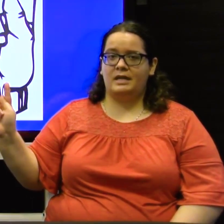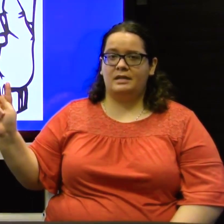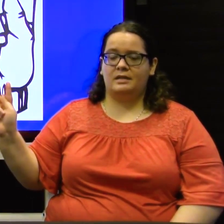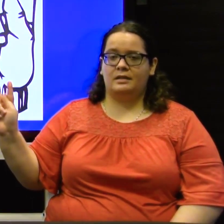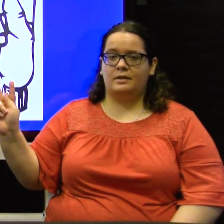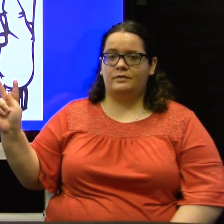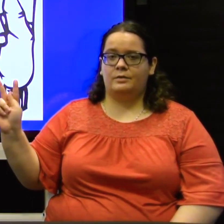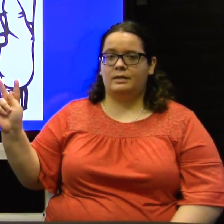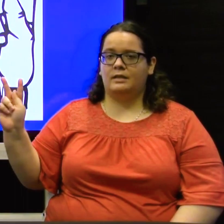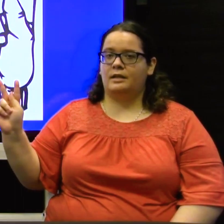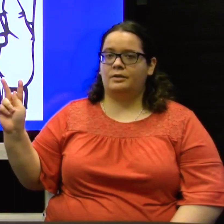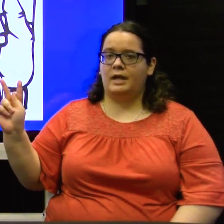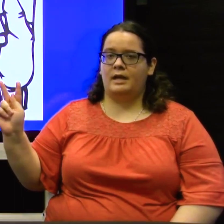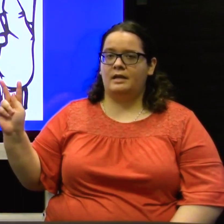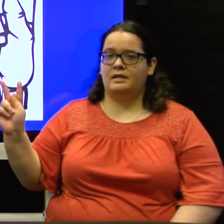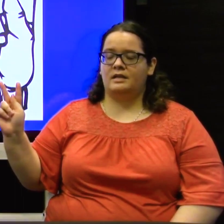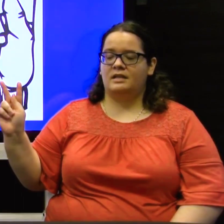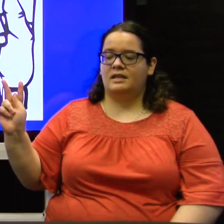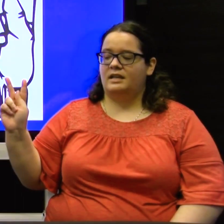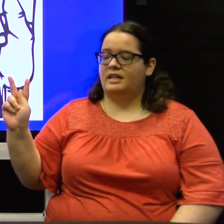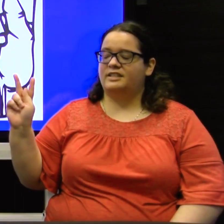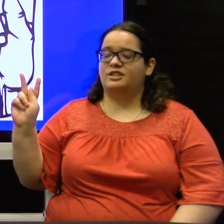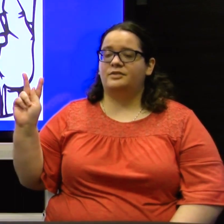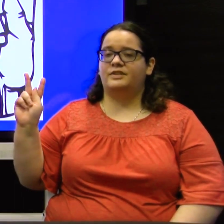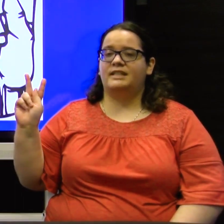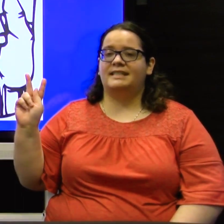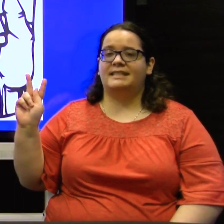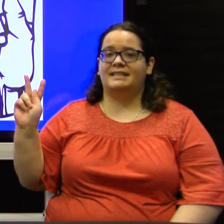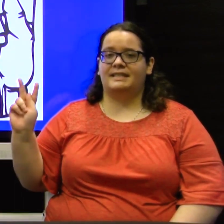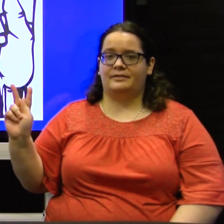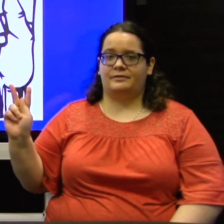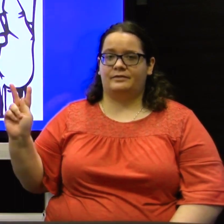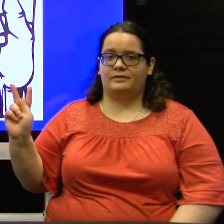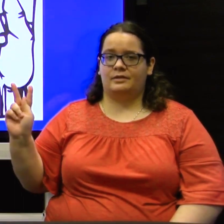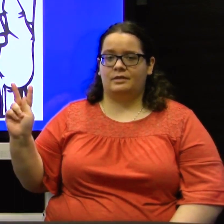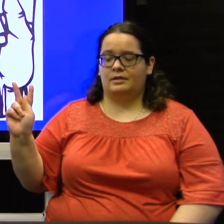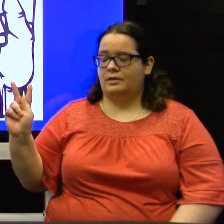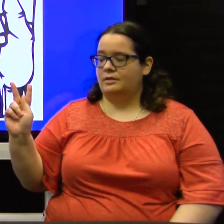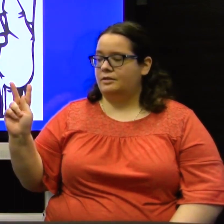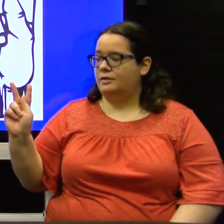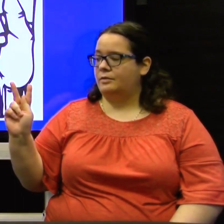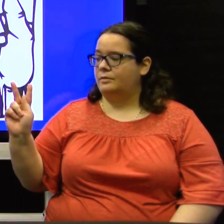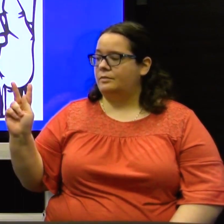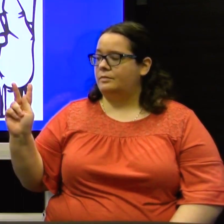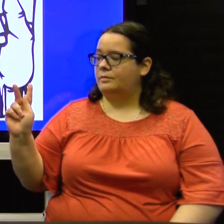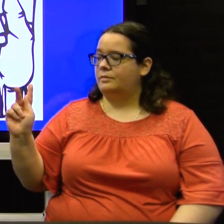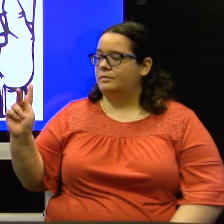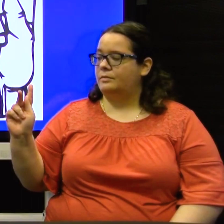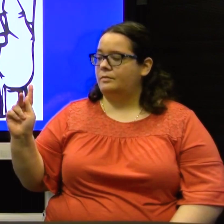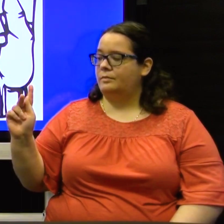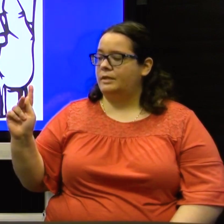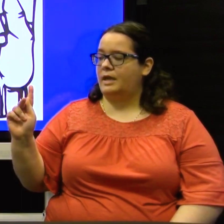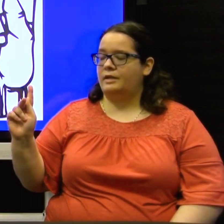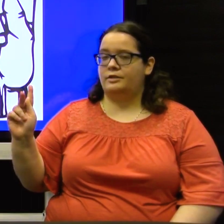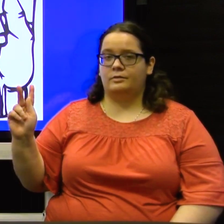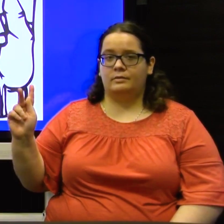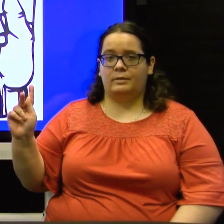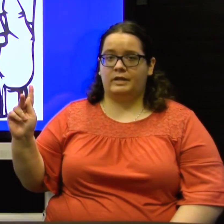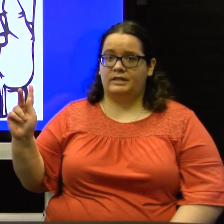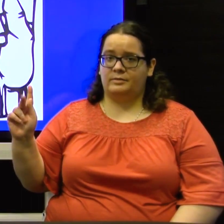of doing the letter K. It is also very stiff. So, what I do and what I see